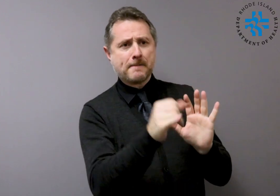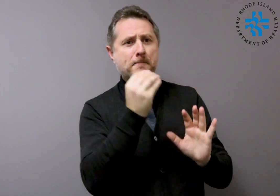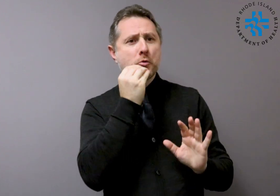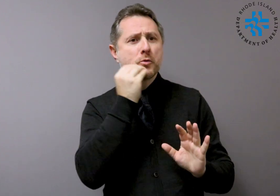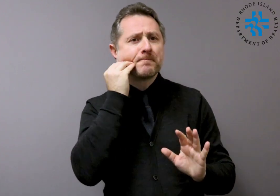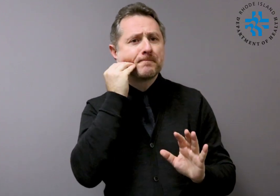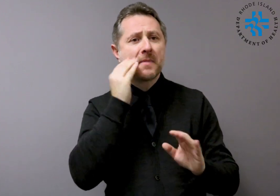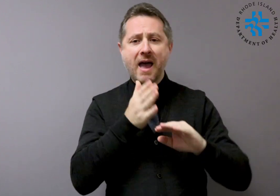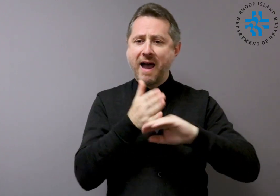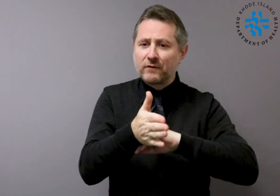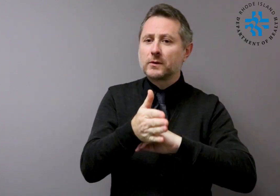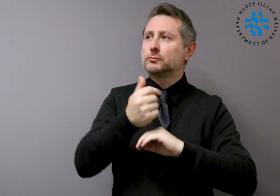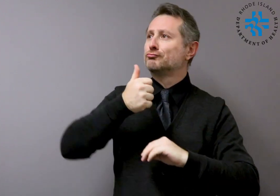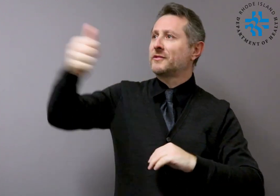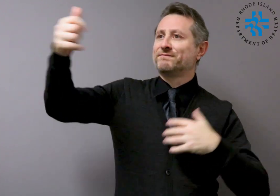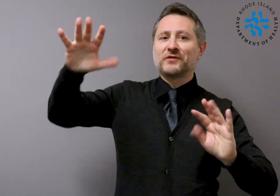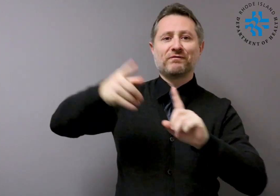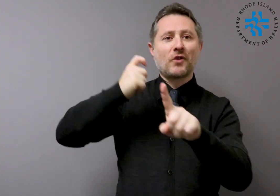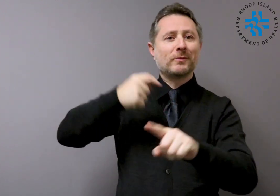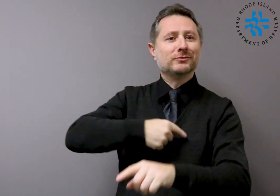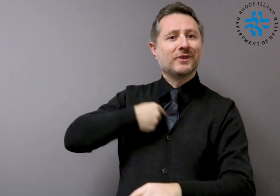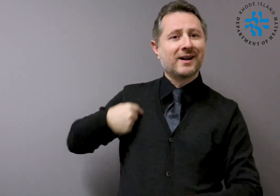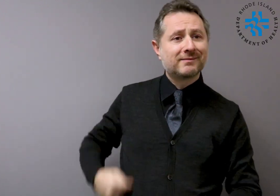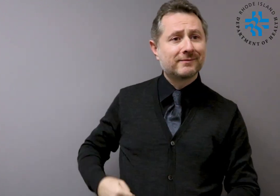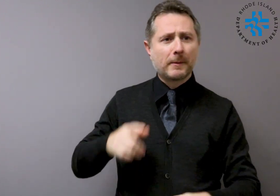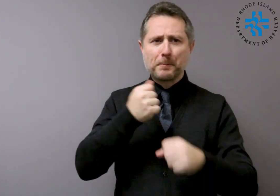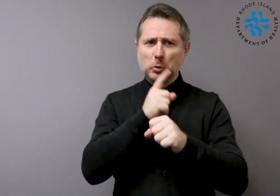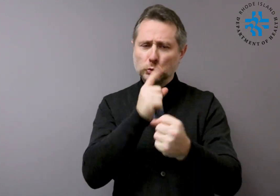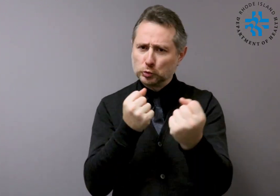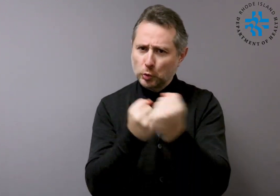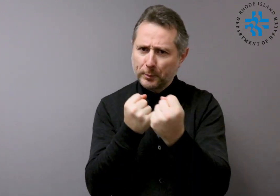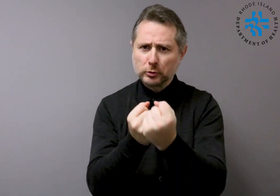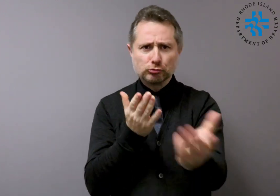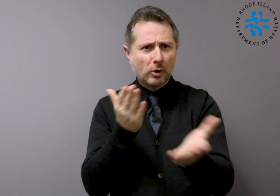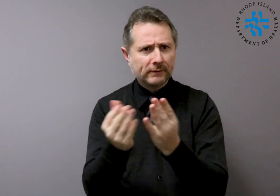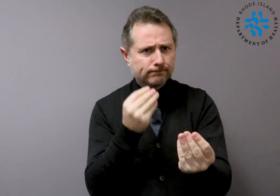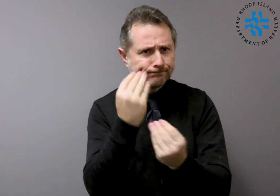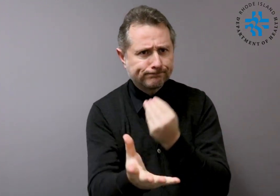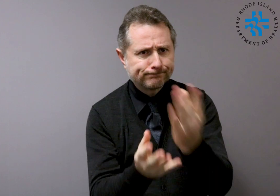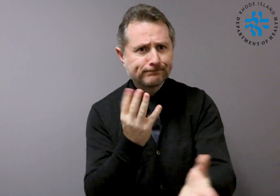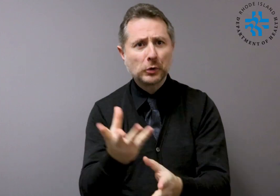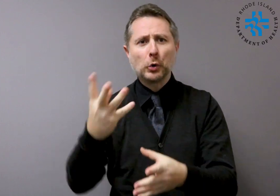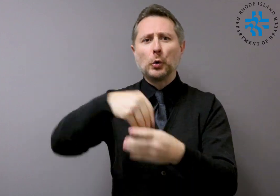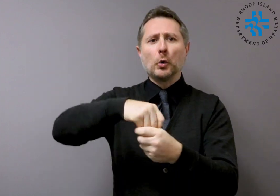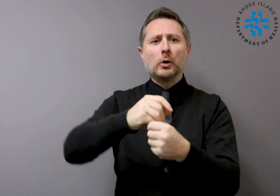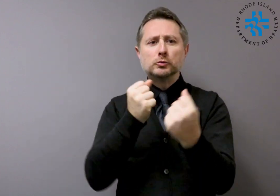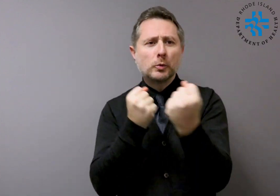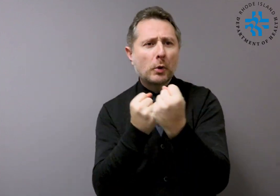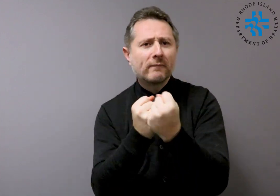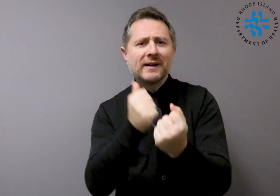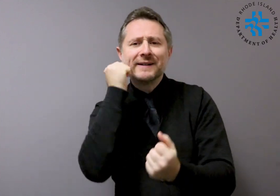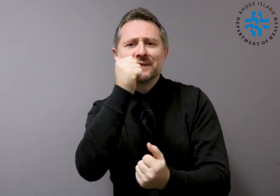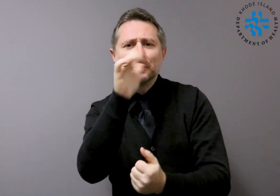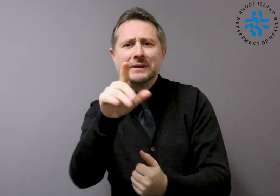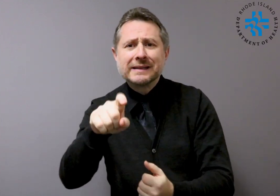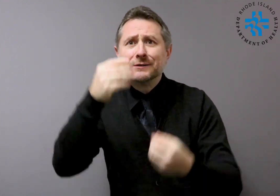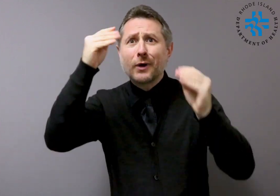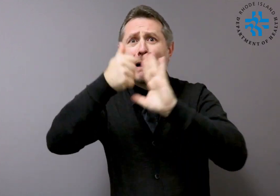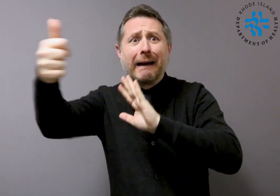R-I-D-O-H is coordinating with other state agencies and community organizations to ensure that people who are remaining at home